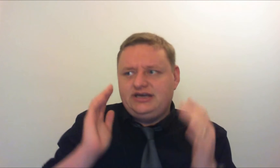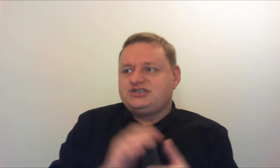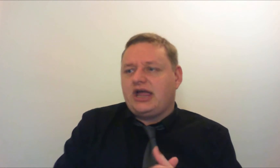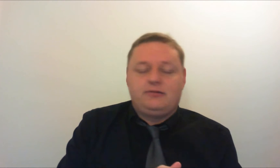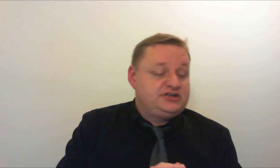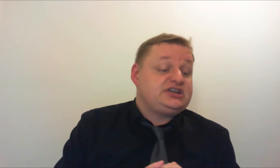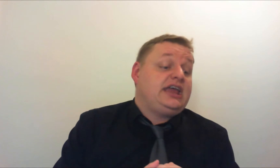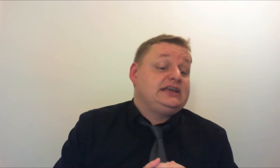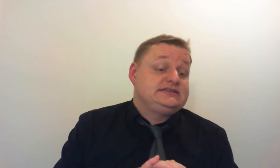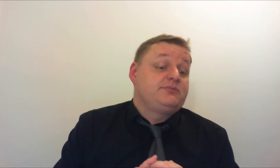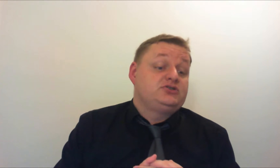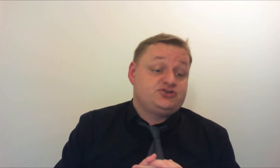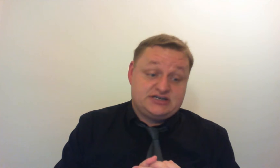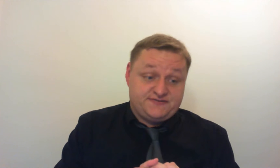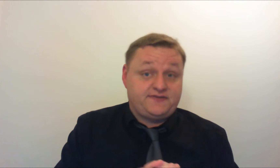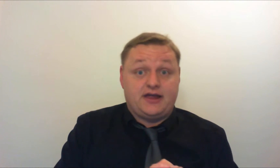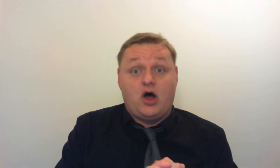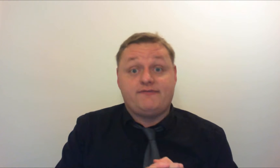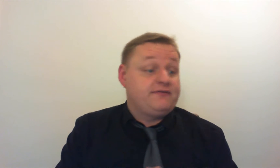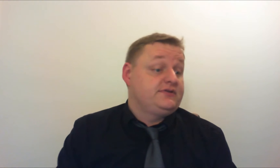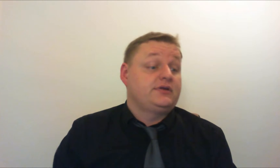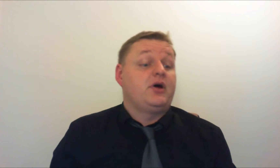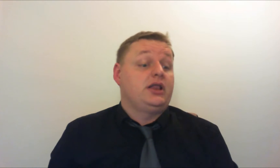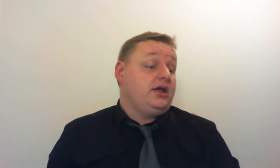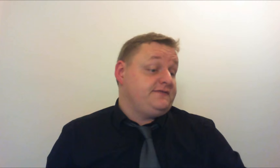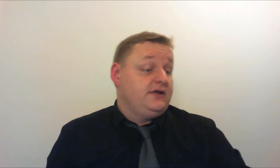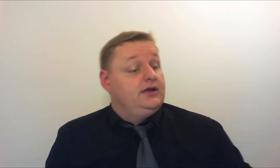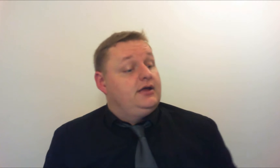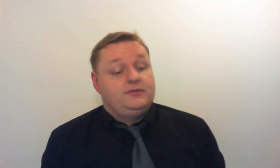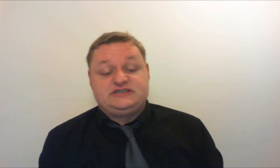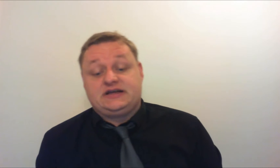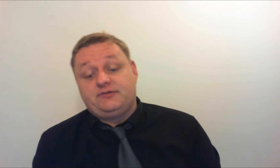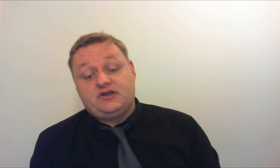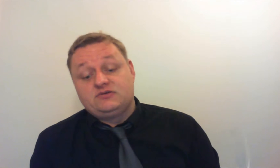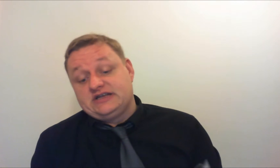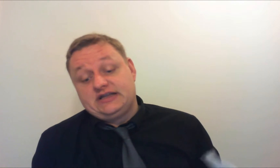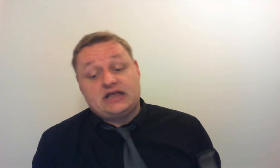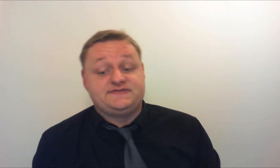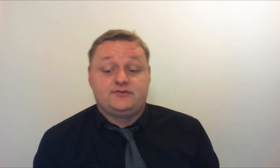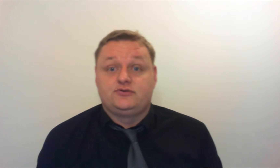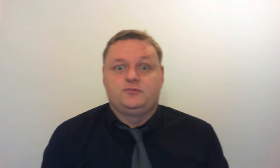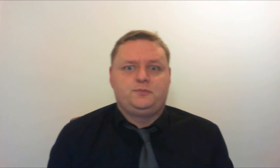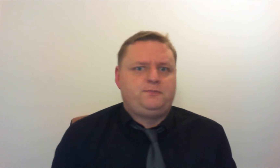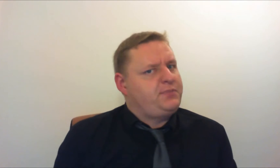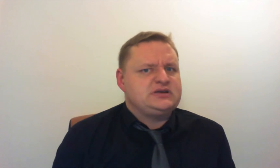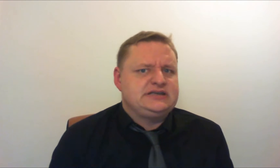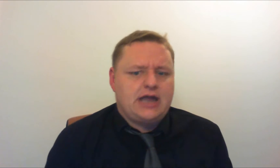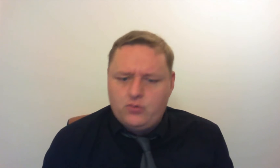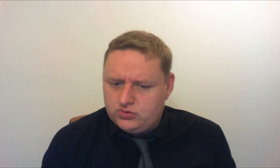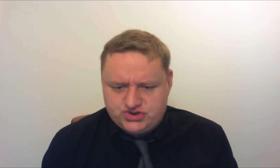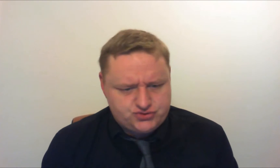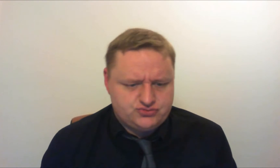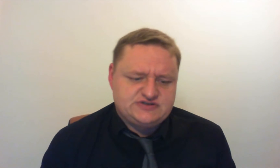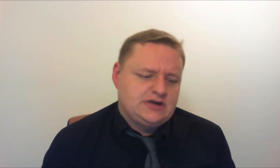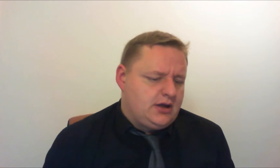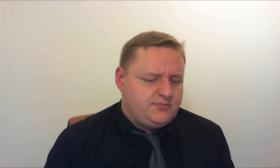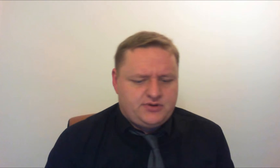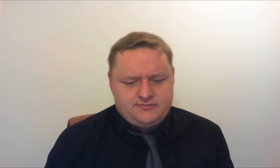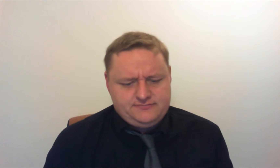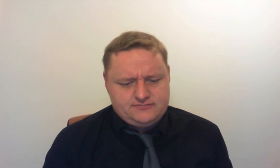DJ in which is the most stressful thing I've ever done in my life particularly when I was on the dance floor you're busting out all the tunes but